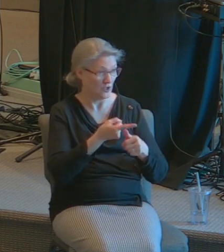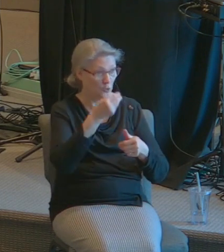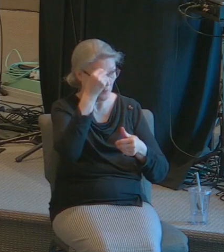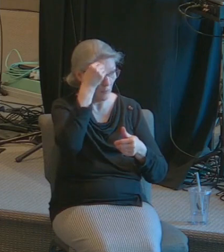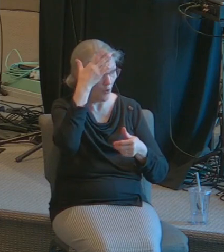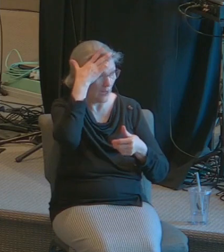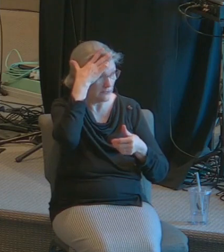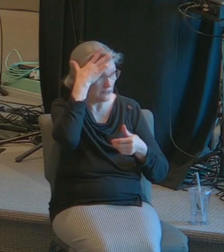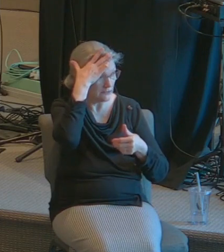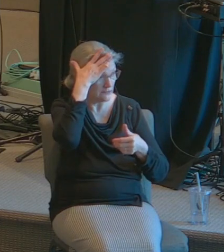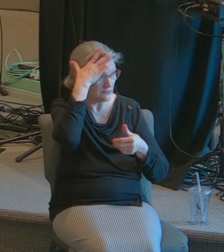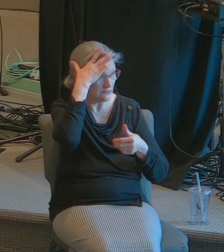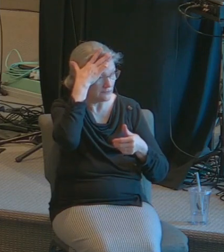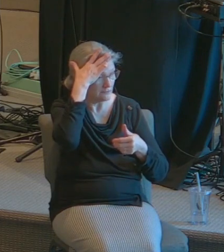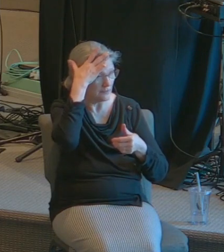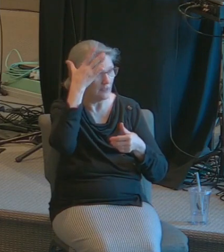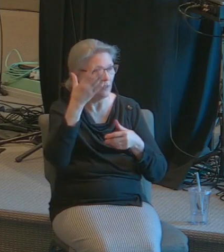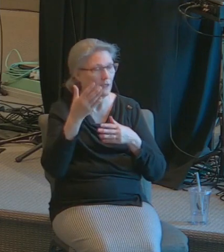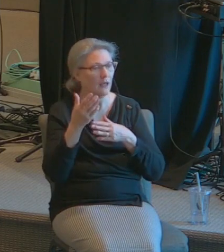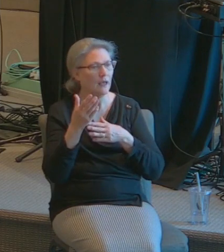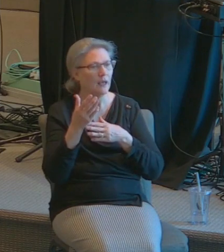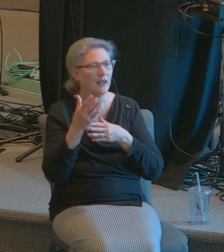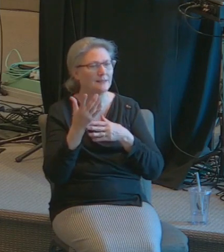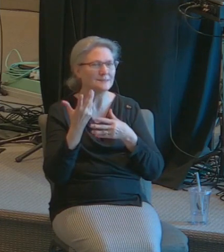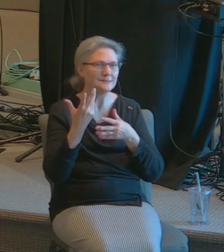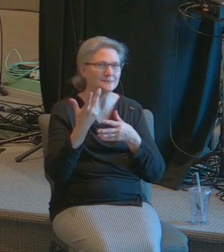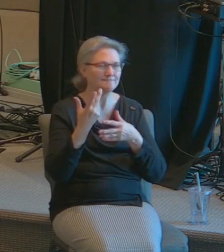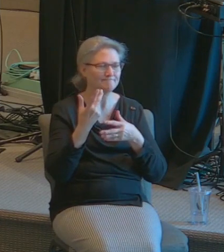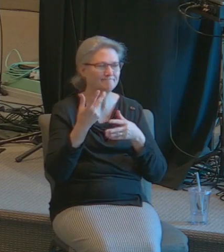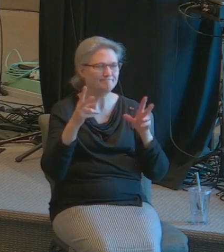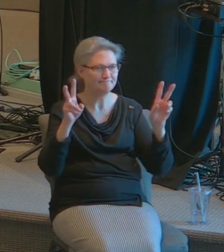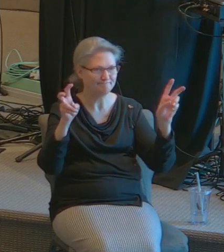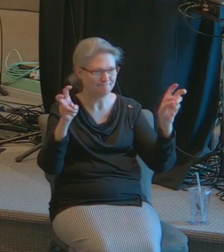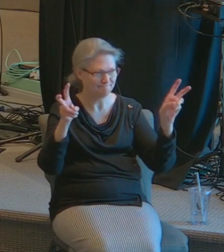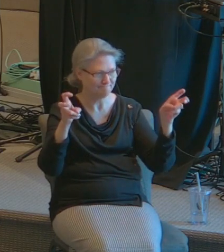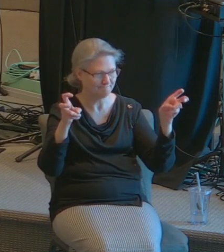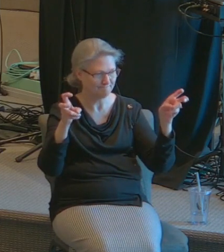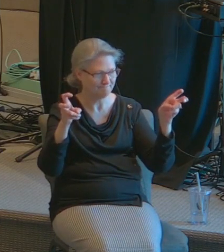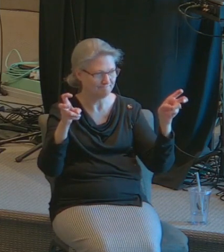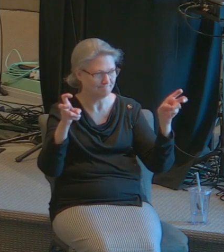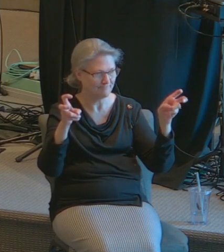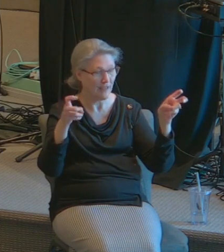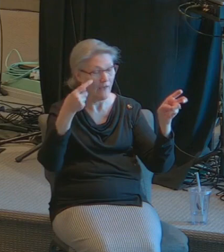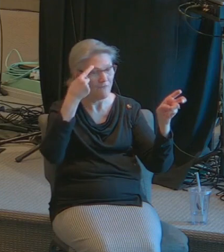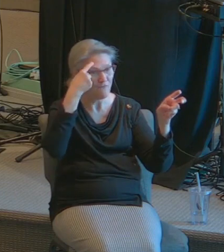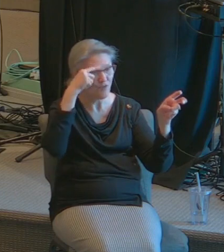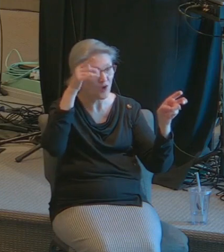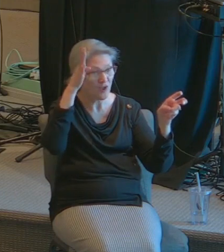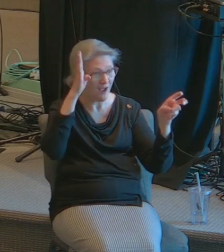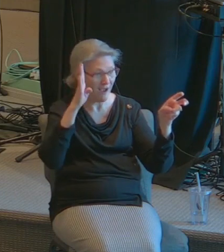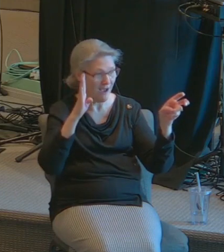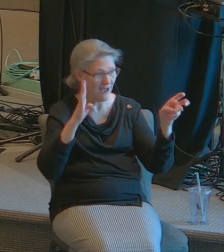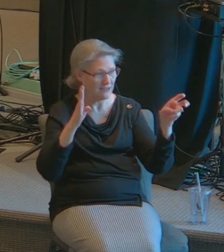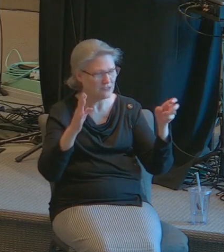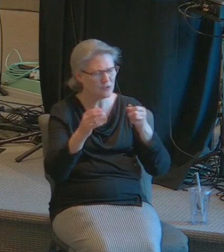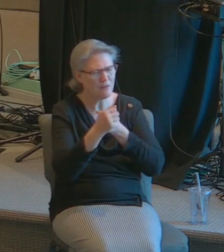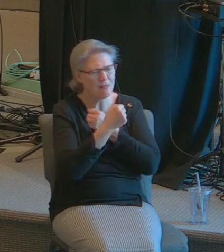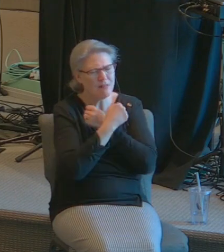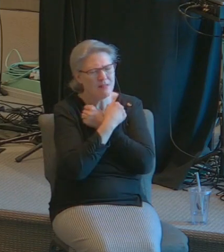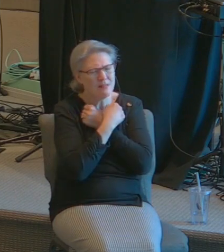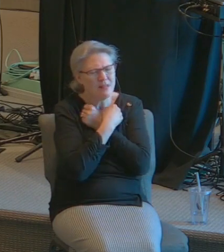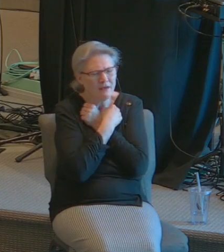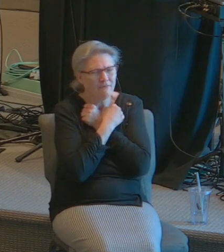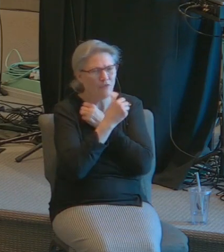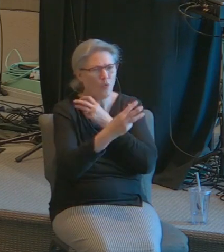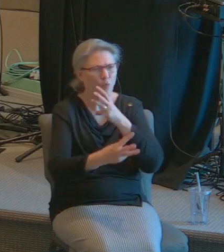memory. And it goes something like this. For God so loved